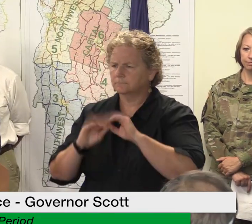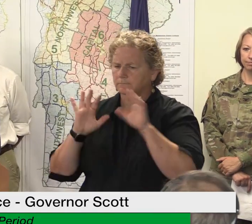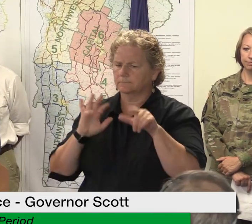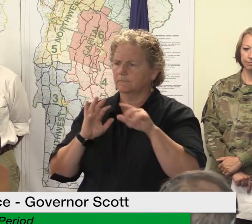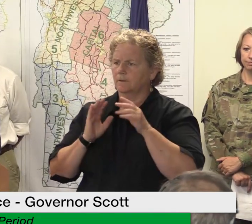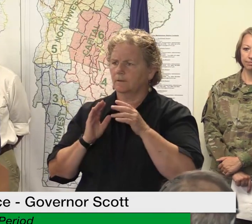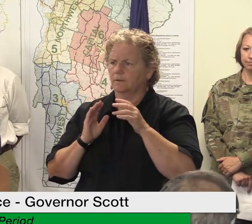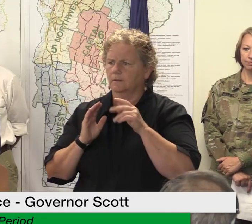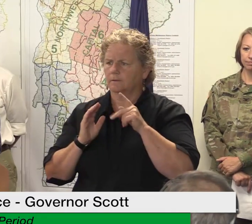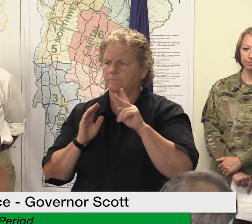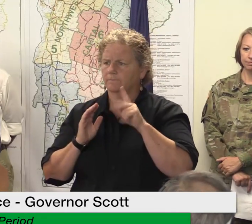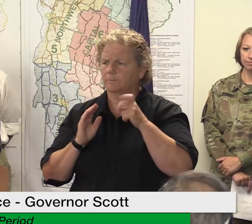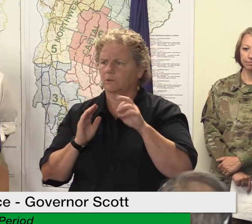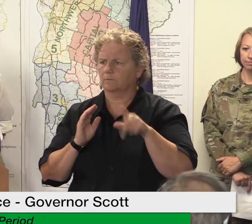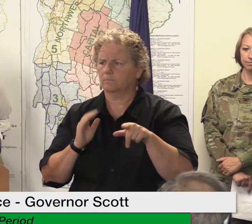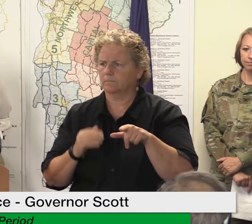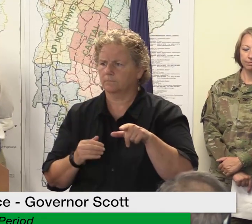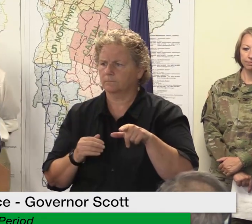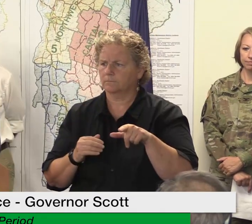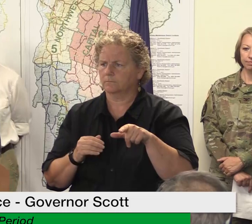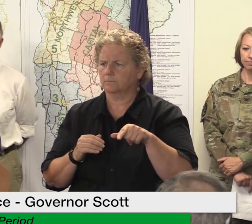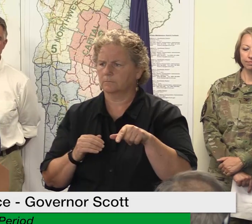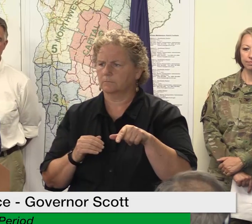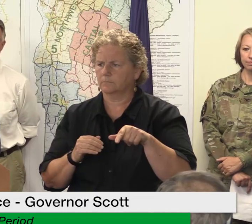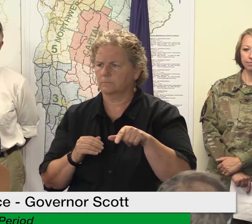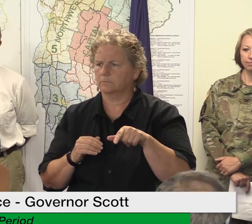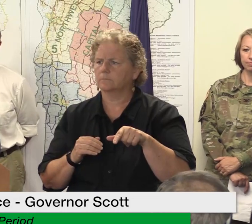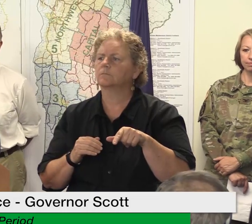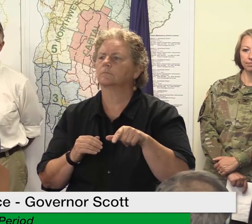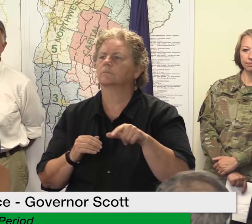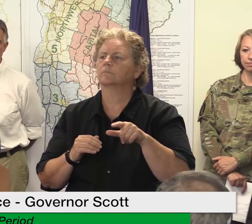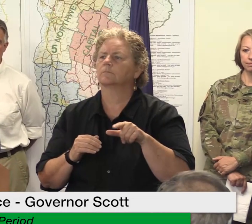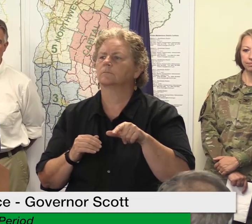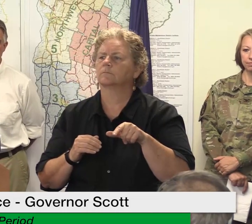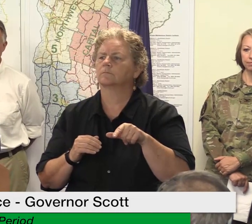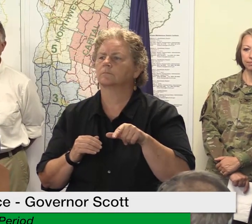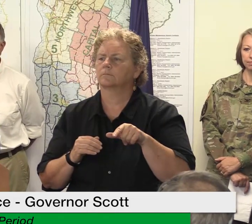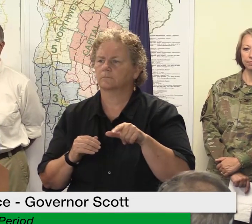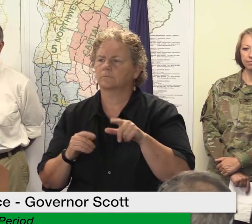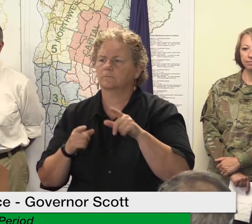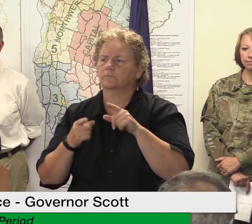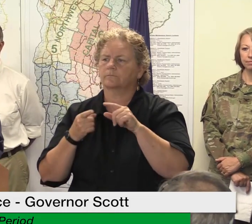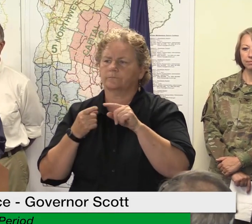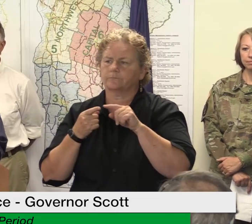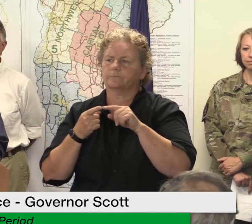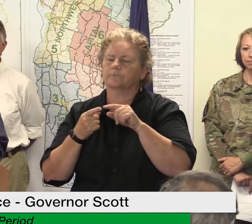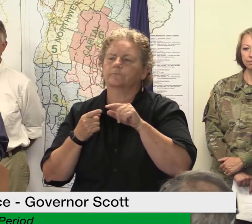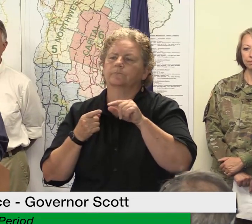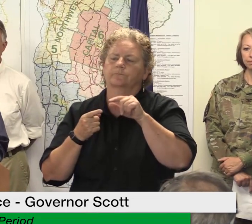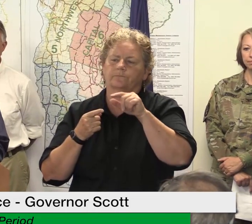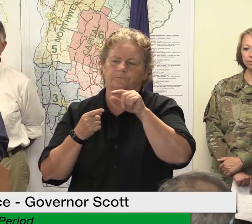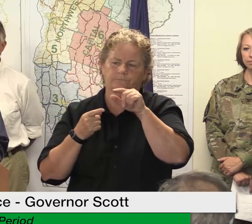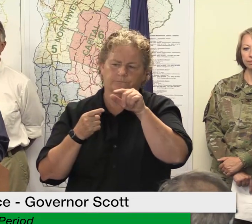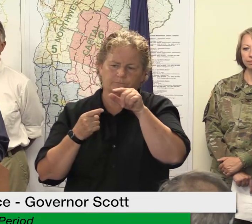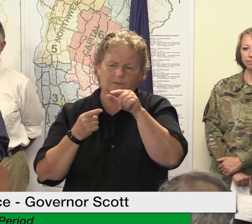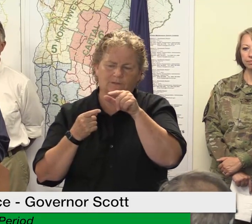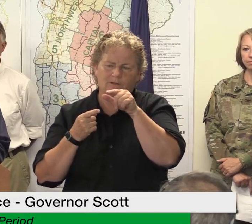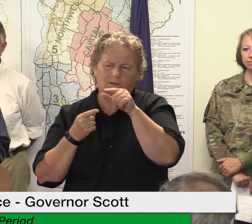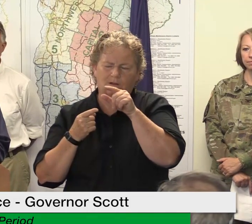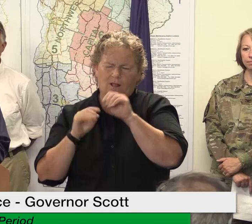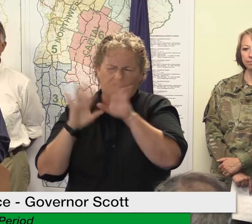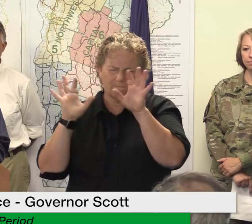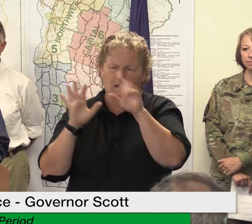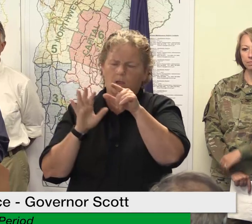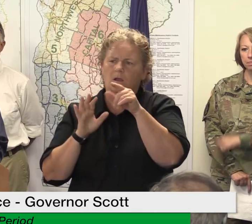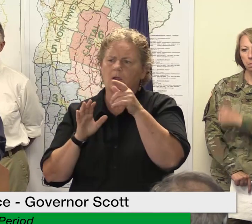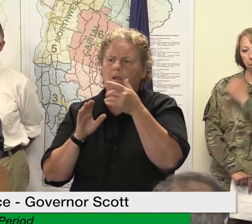and let's say that county never gets declared but there are pockets uh communities in that county where there has been severe